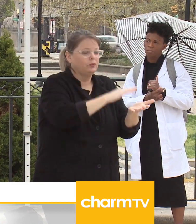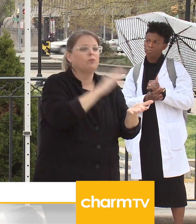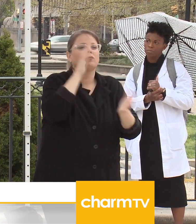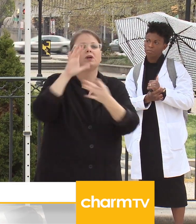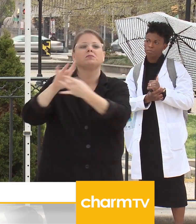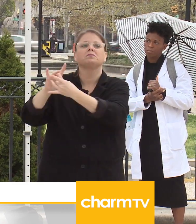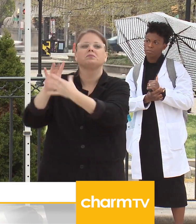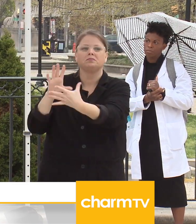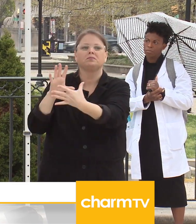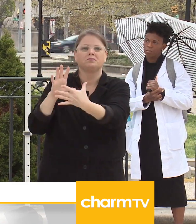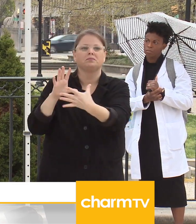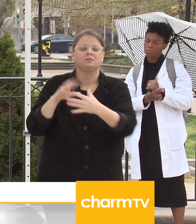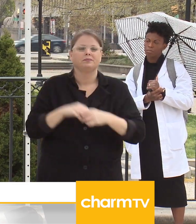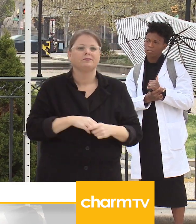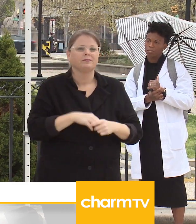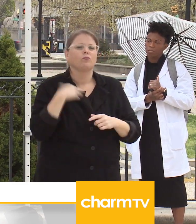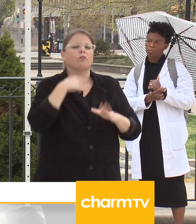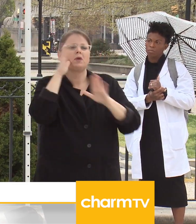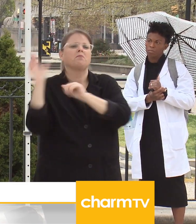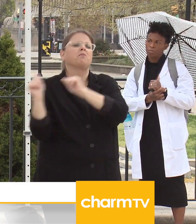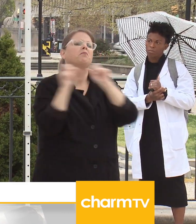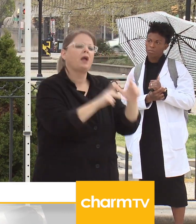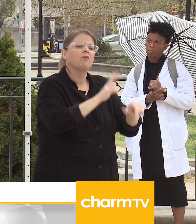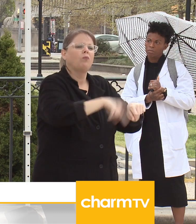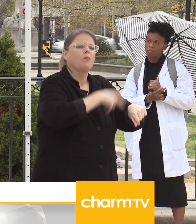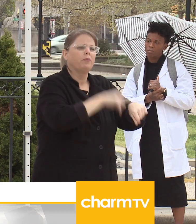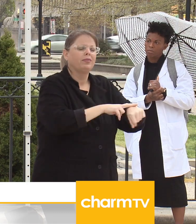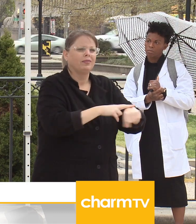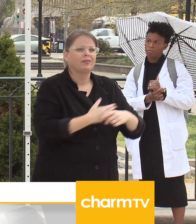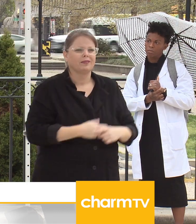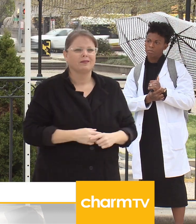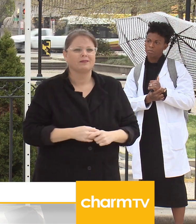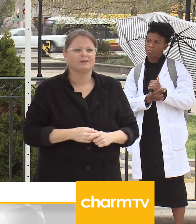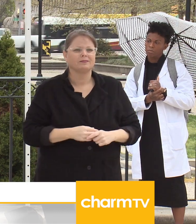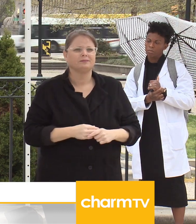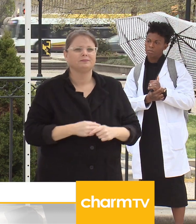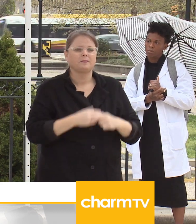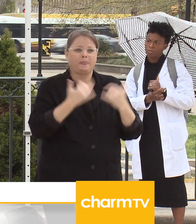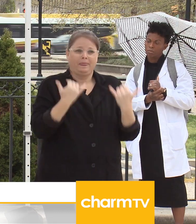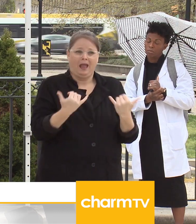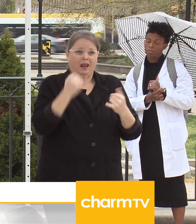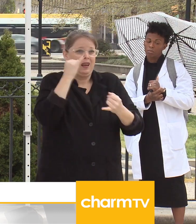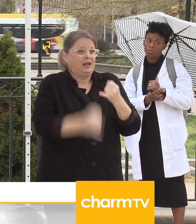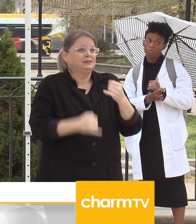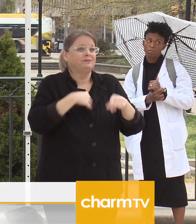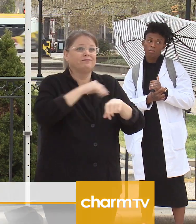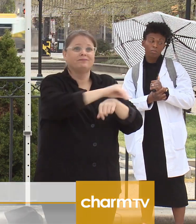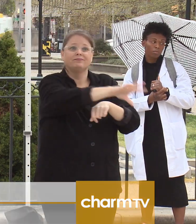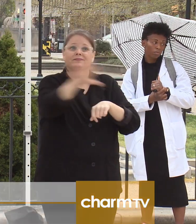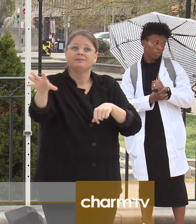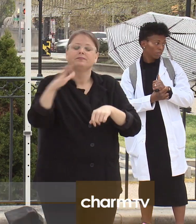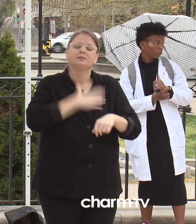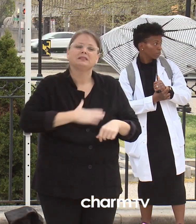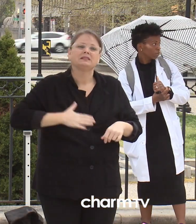yourself, protect your family and protect your community. Now I'd like to introduce the assistant chief of operations, Steve Svahel.